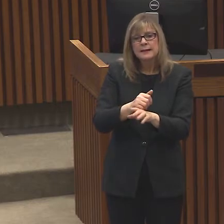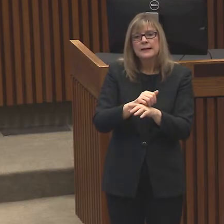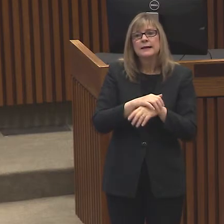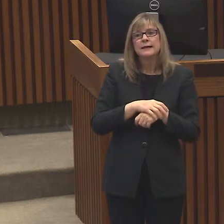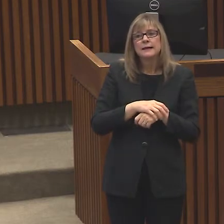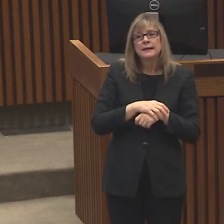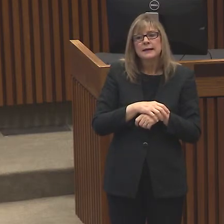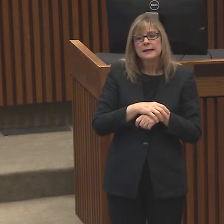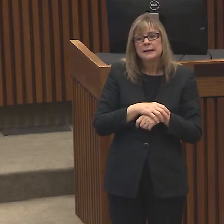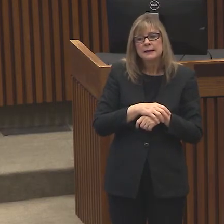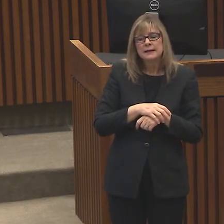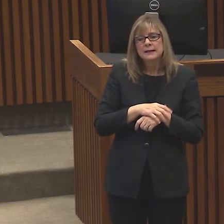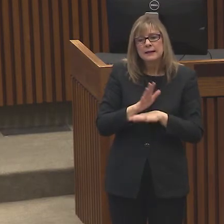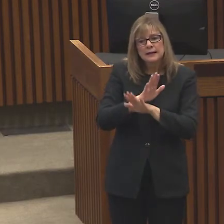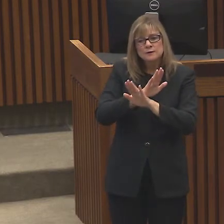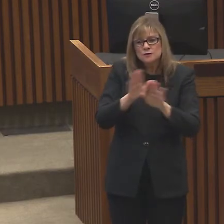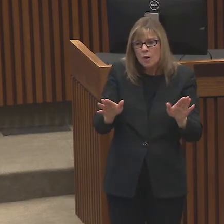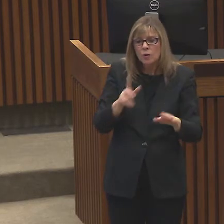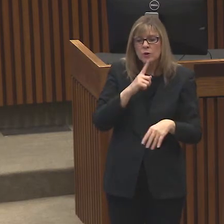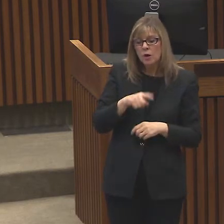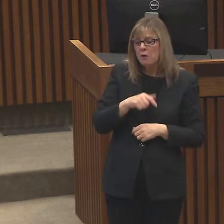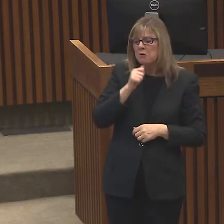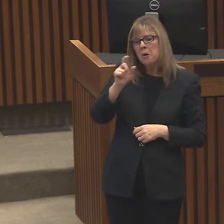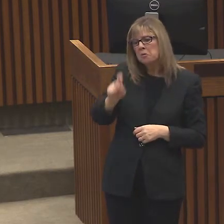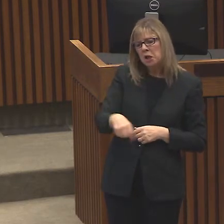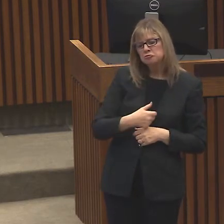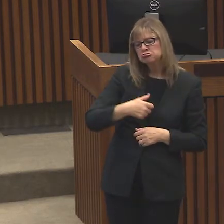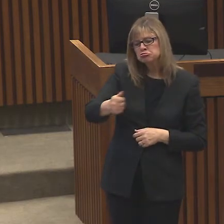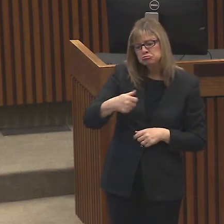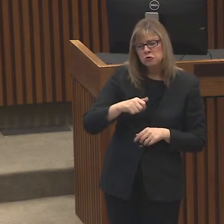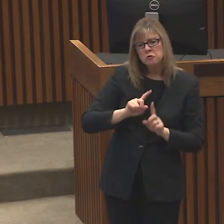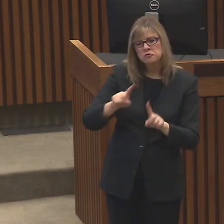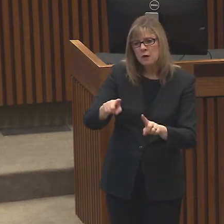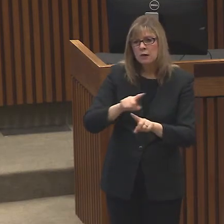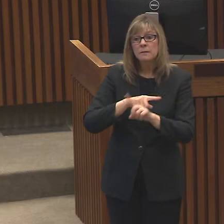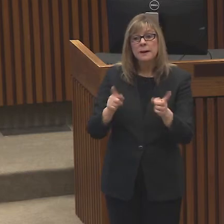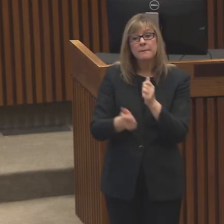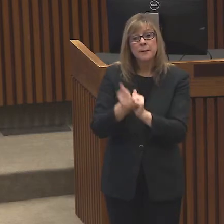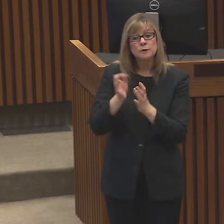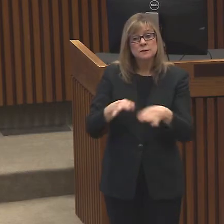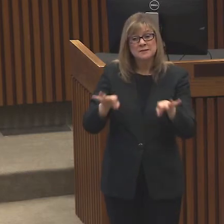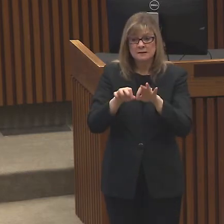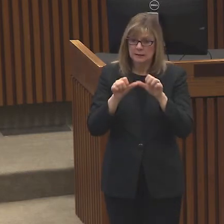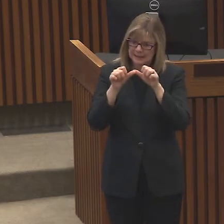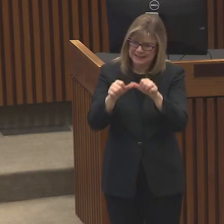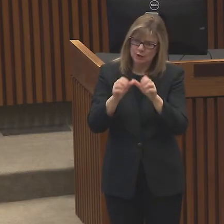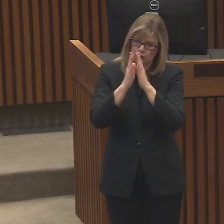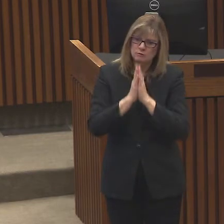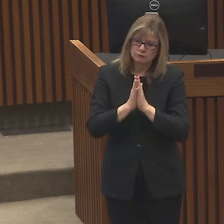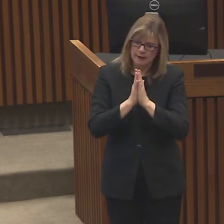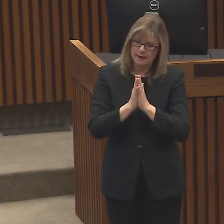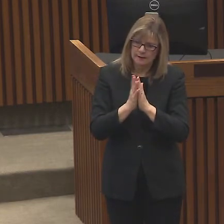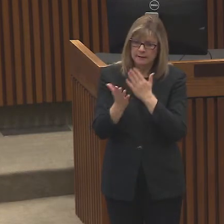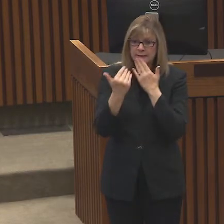making any non-essential trips. But perhaps the most important, let's continue to pray. Thank you.